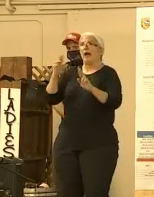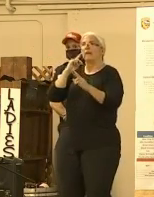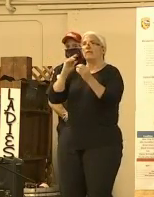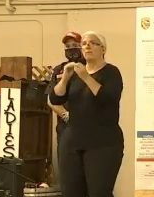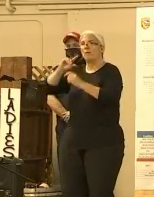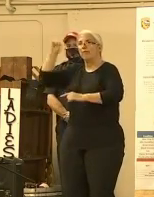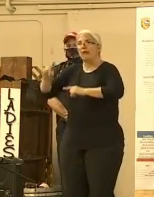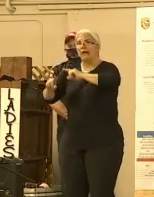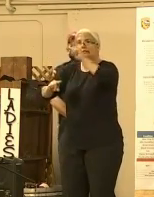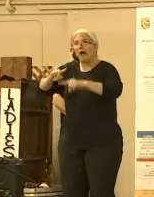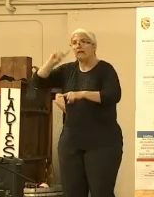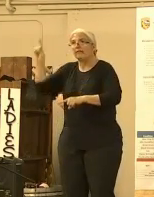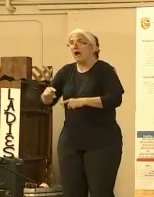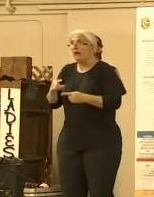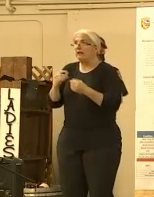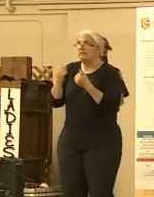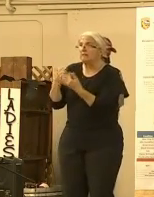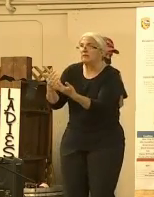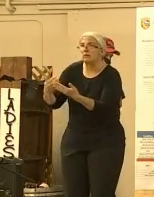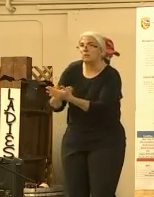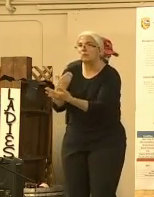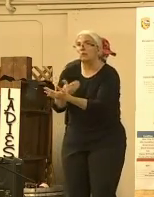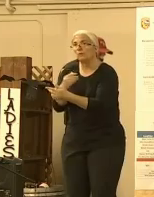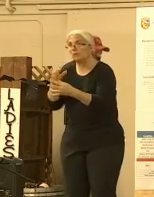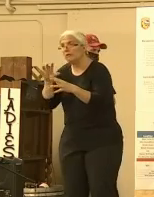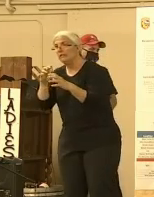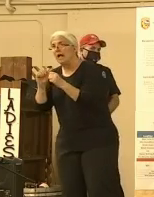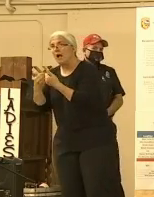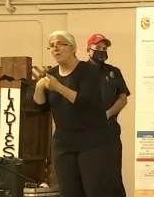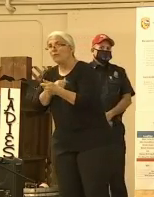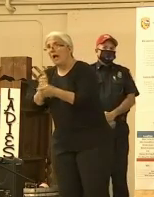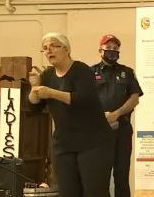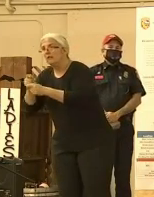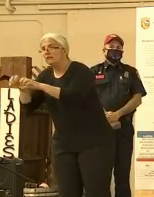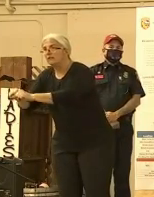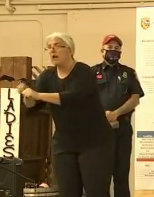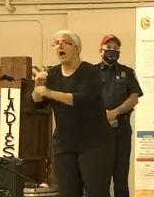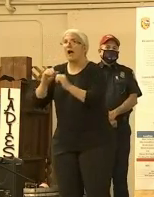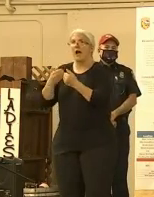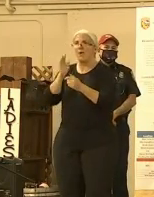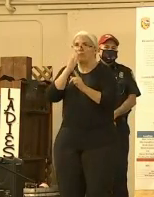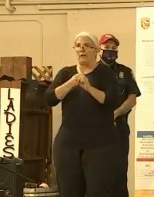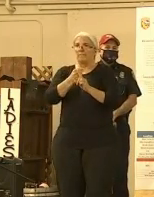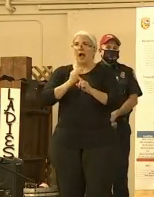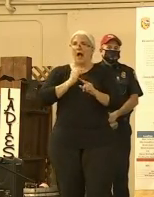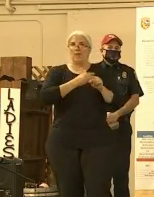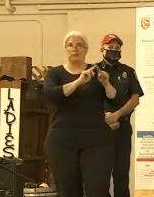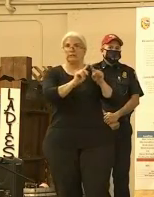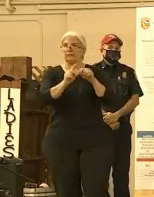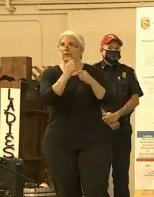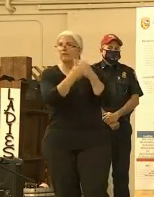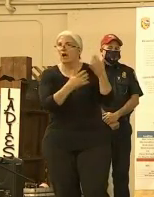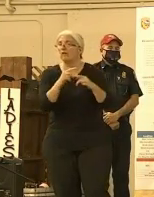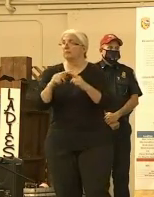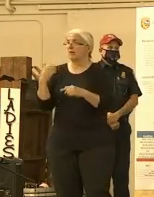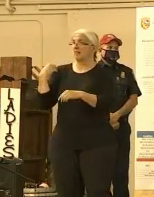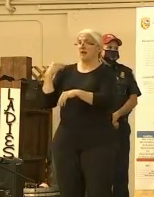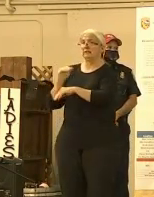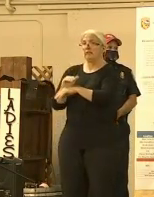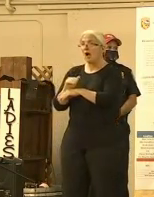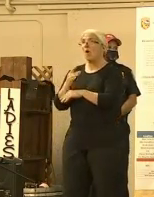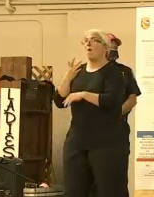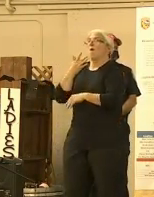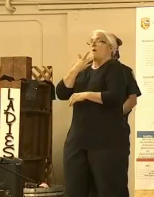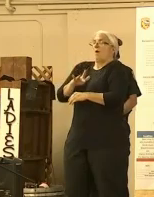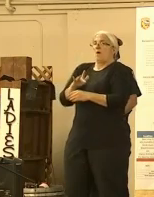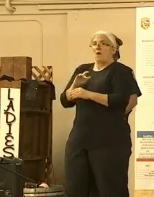and what that may bring to our overall incidents when it comes to the weather. As of last night, we were pretty fortunate that we did not